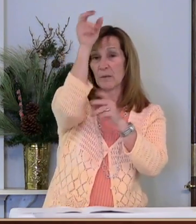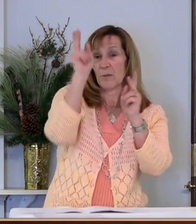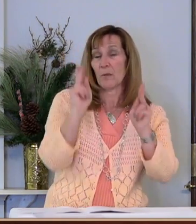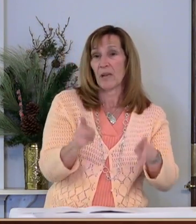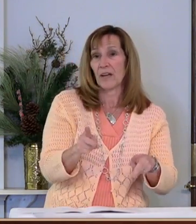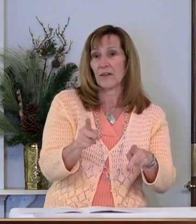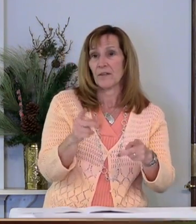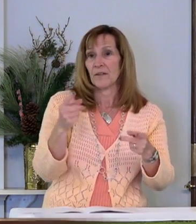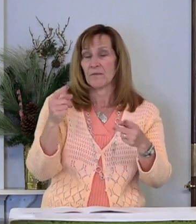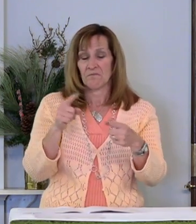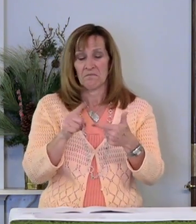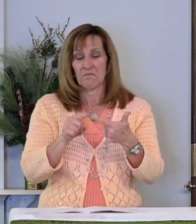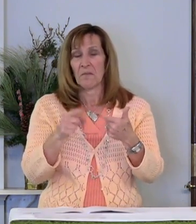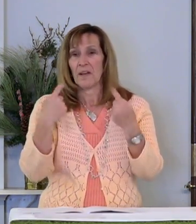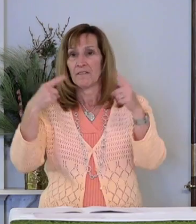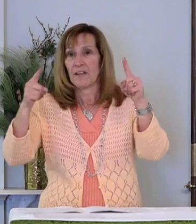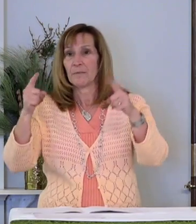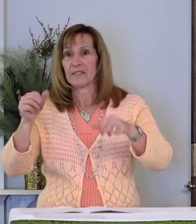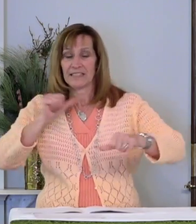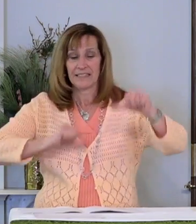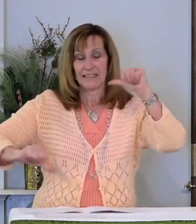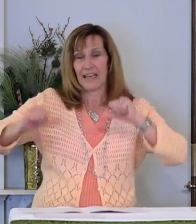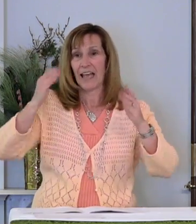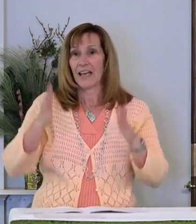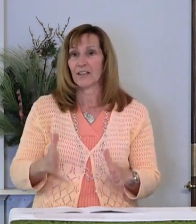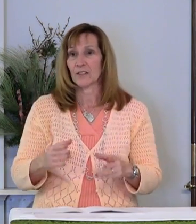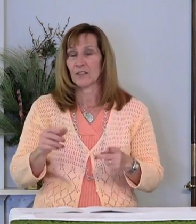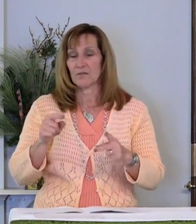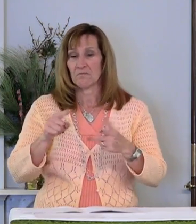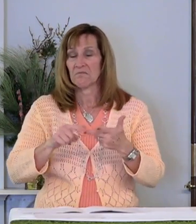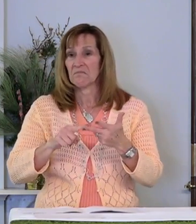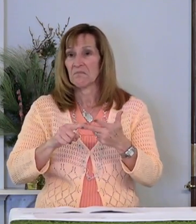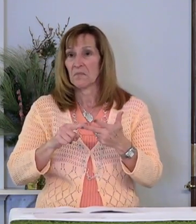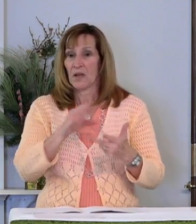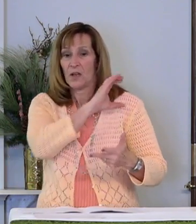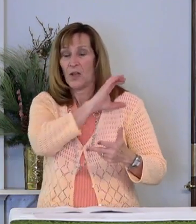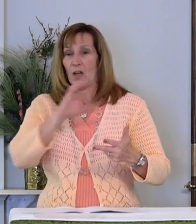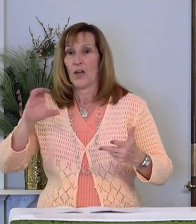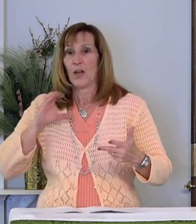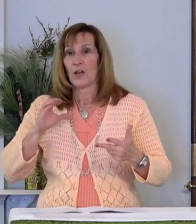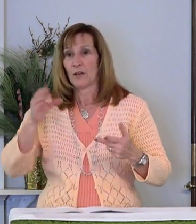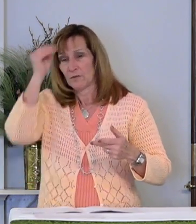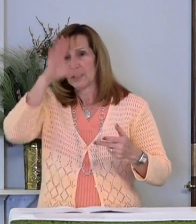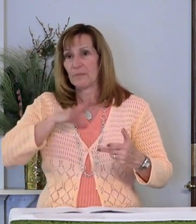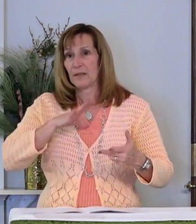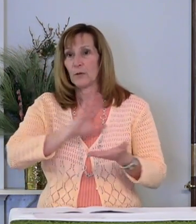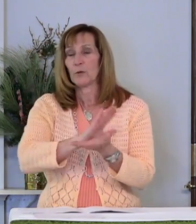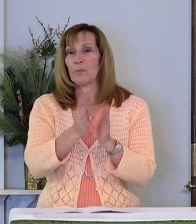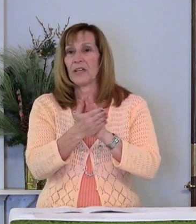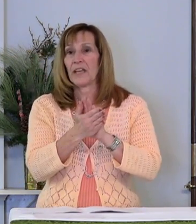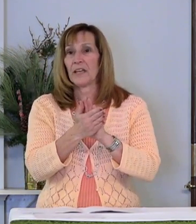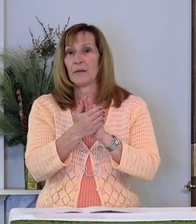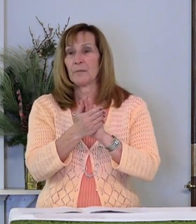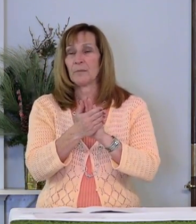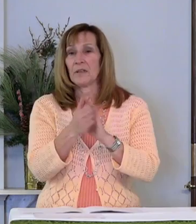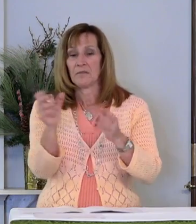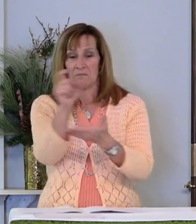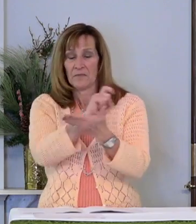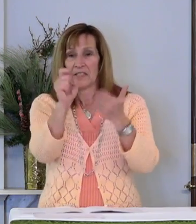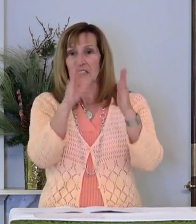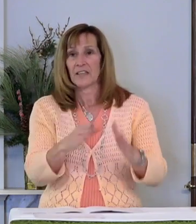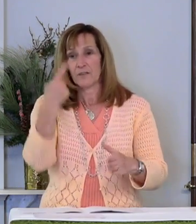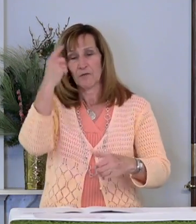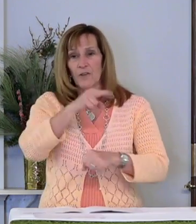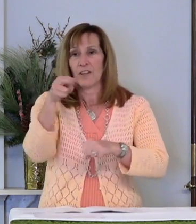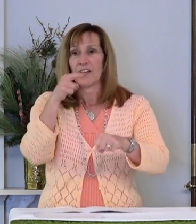a famous actor, a congressman who later became general secretary of the